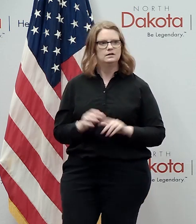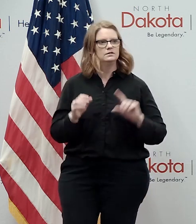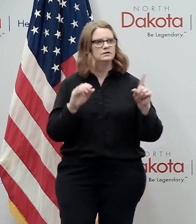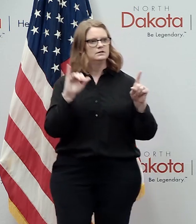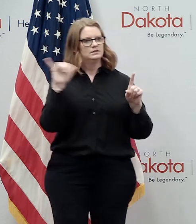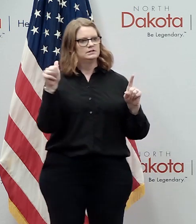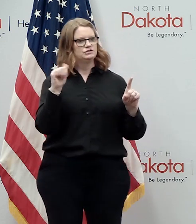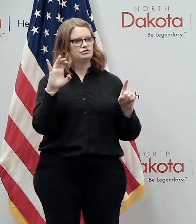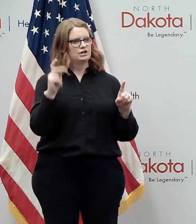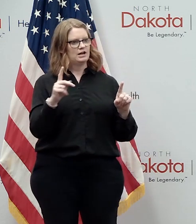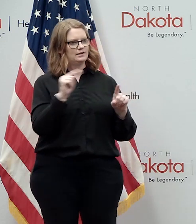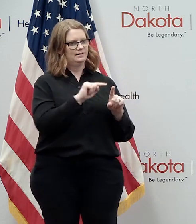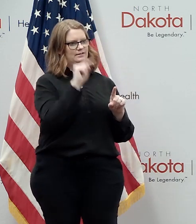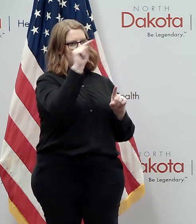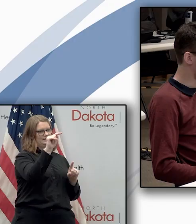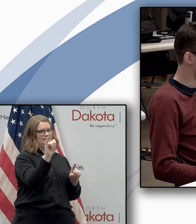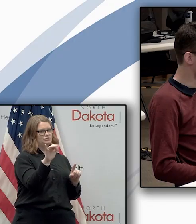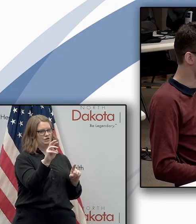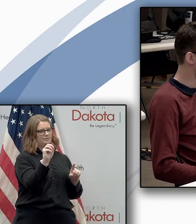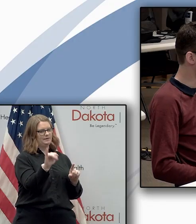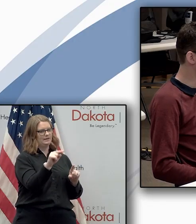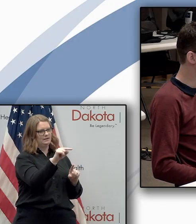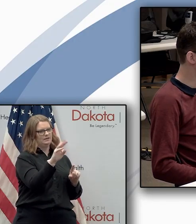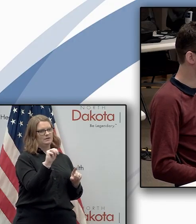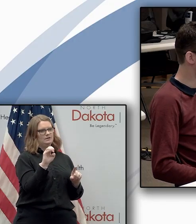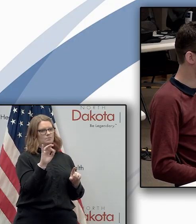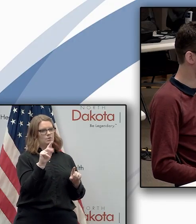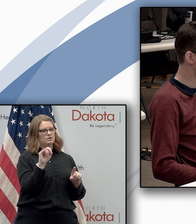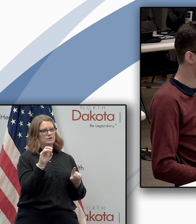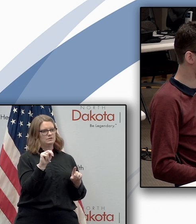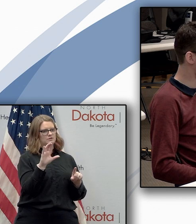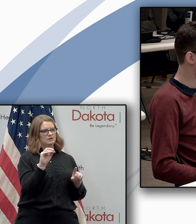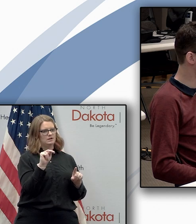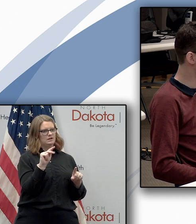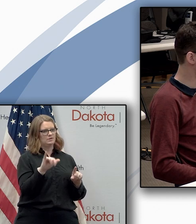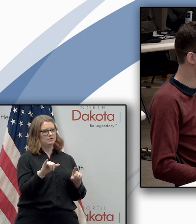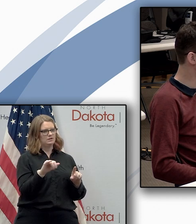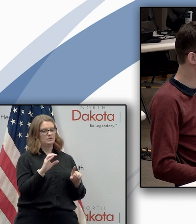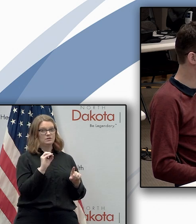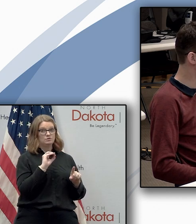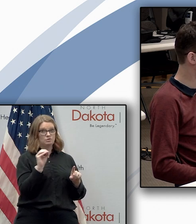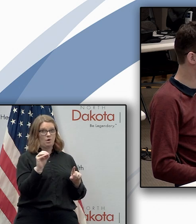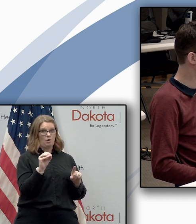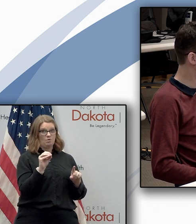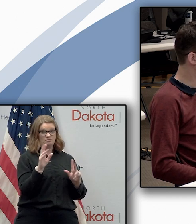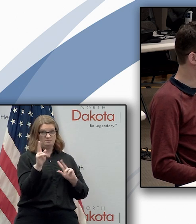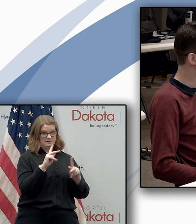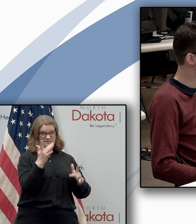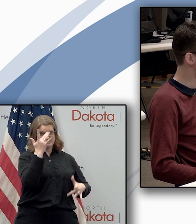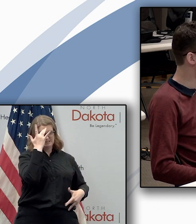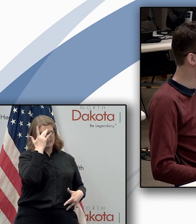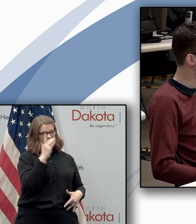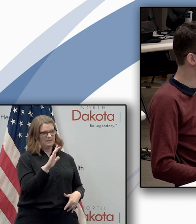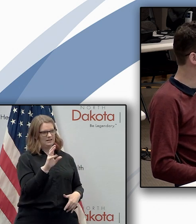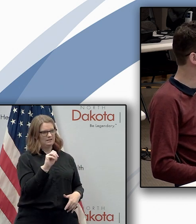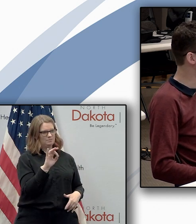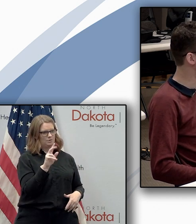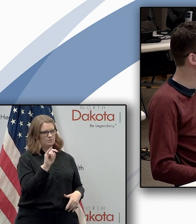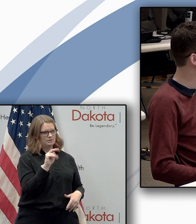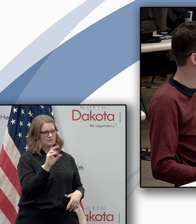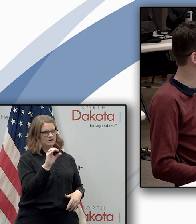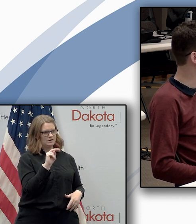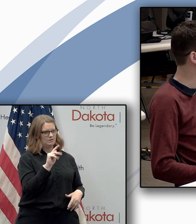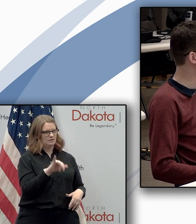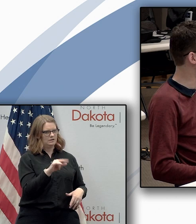jack jack then jeremy okay uh morton county is reporting uh no active cases um how does the strategy